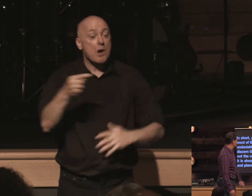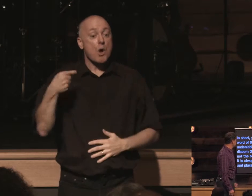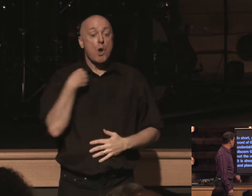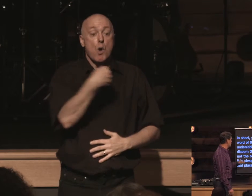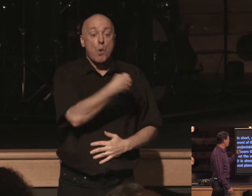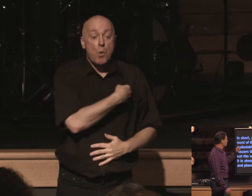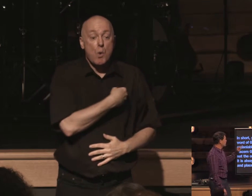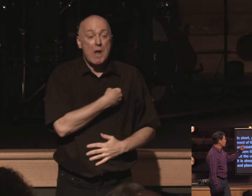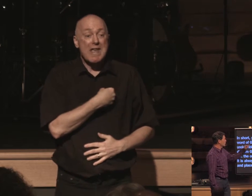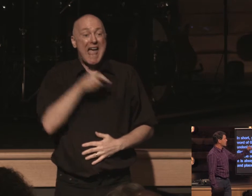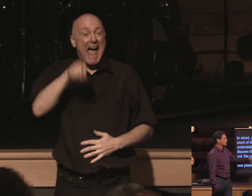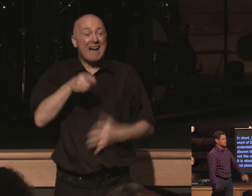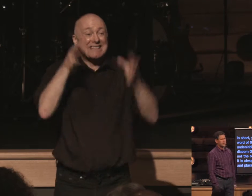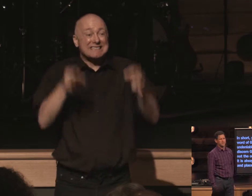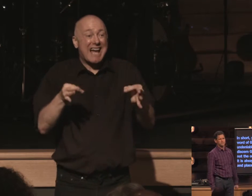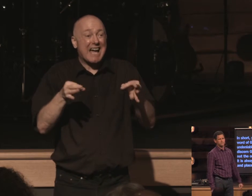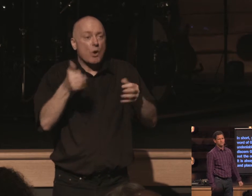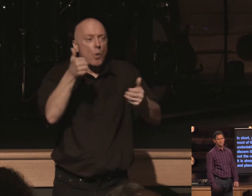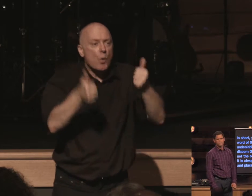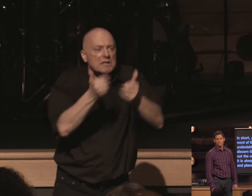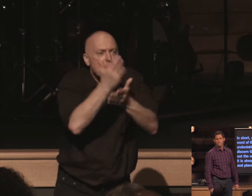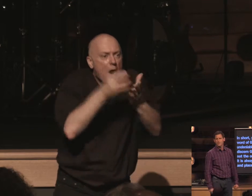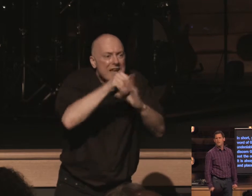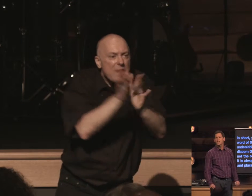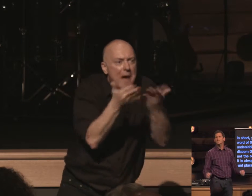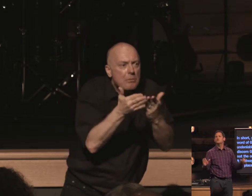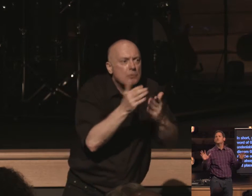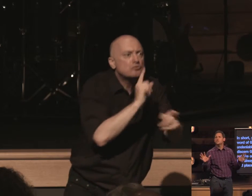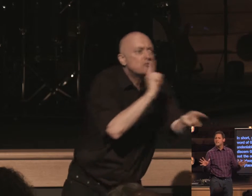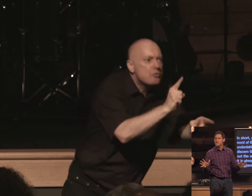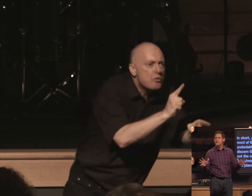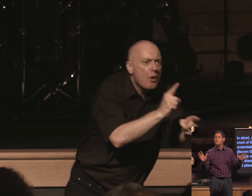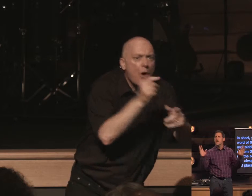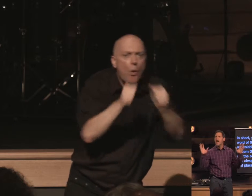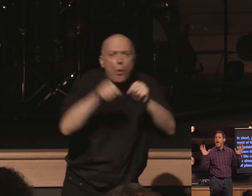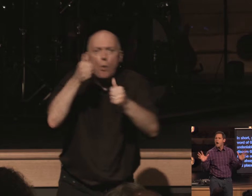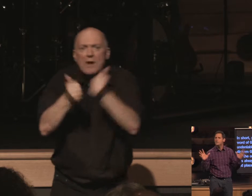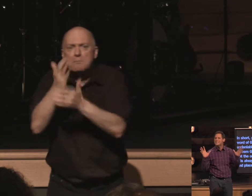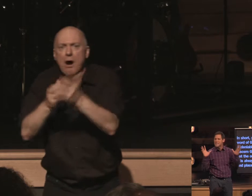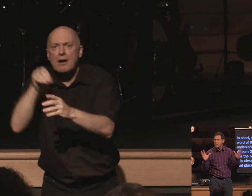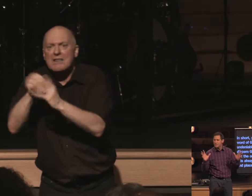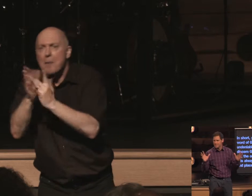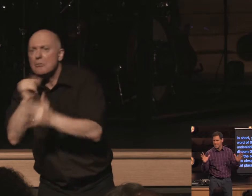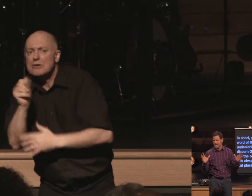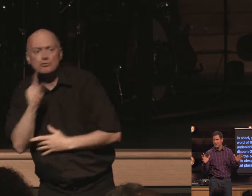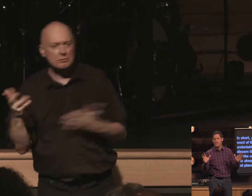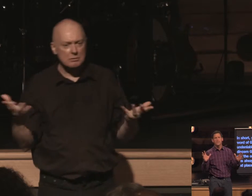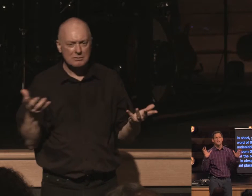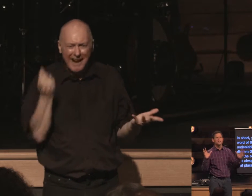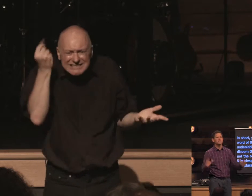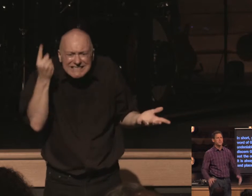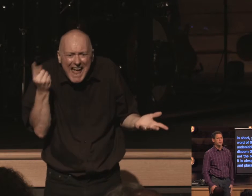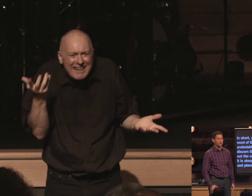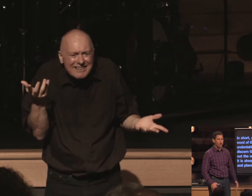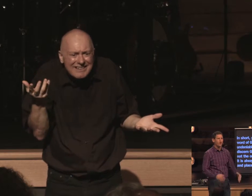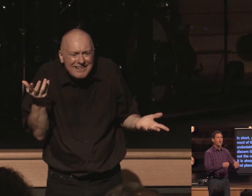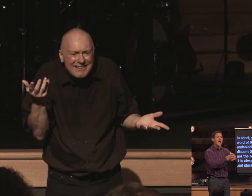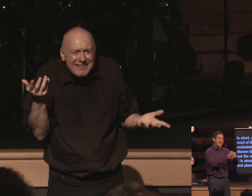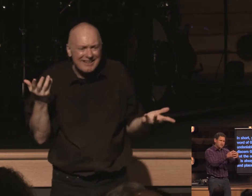to discern what is the word of god today can you see how devastating these statements are as